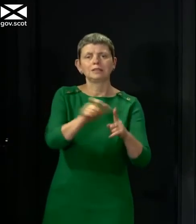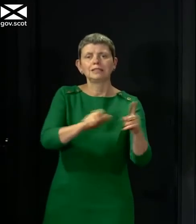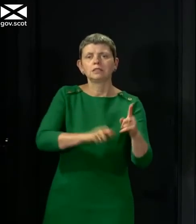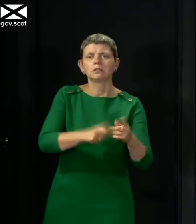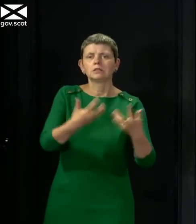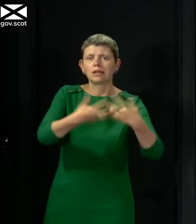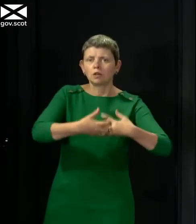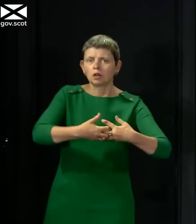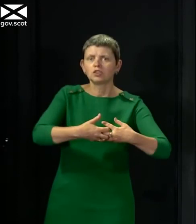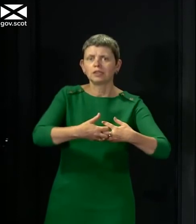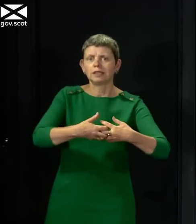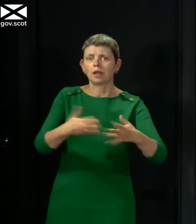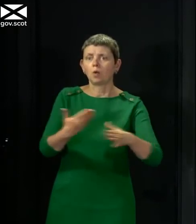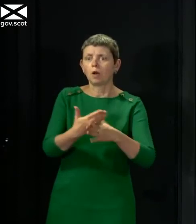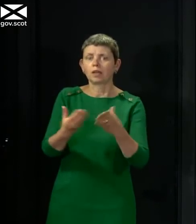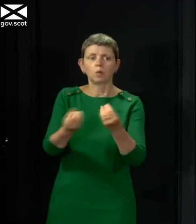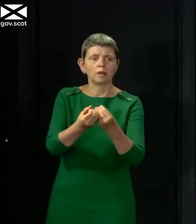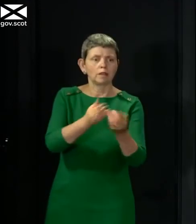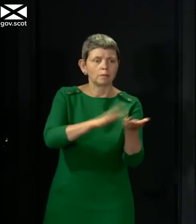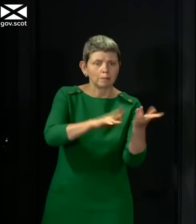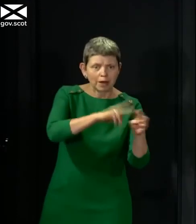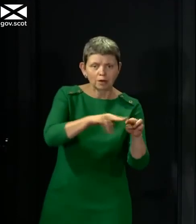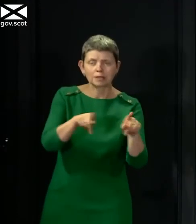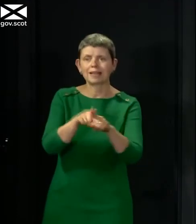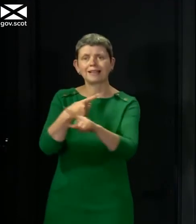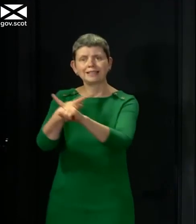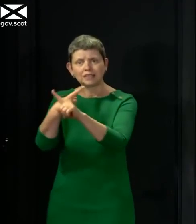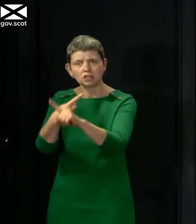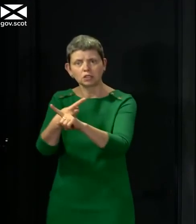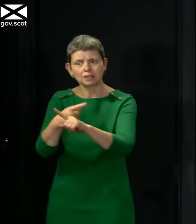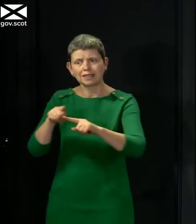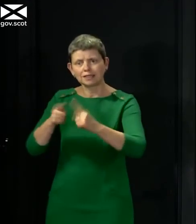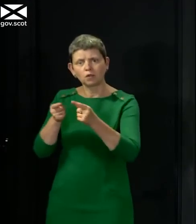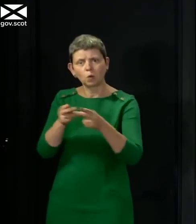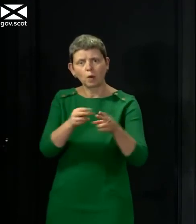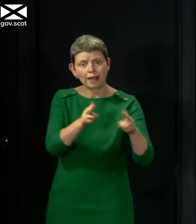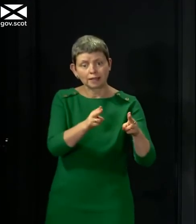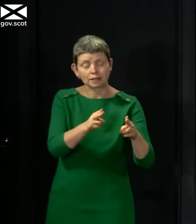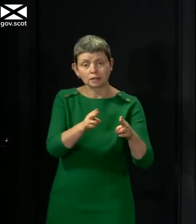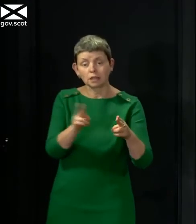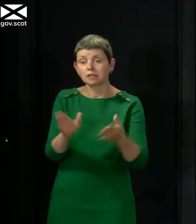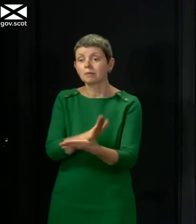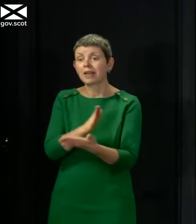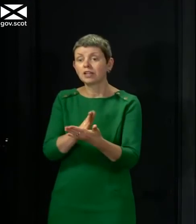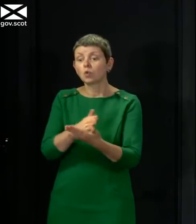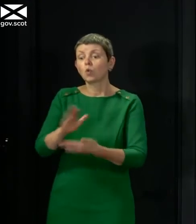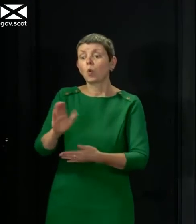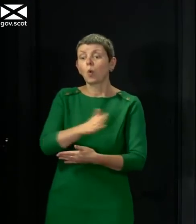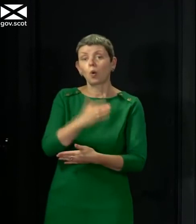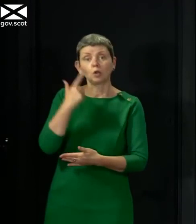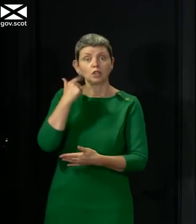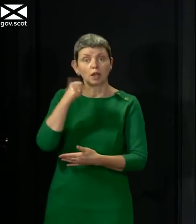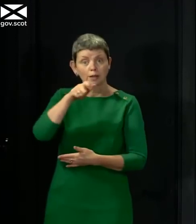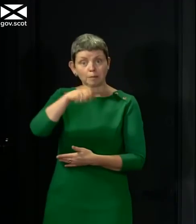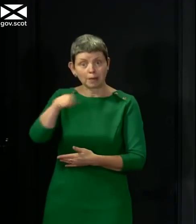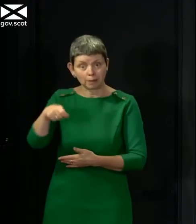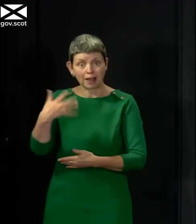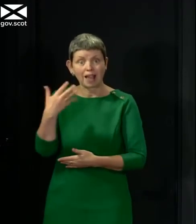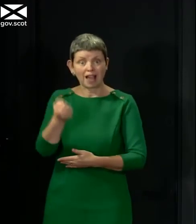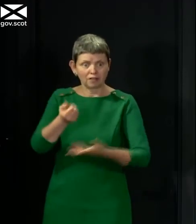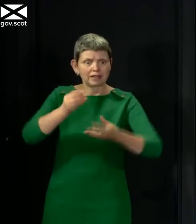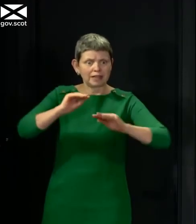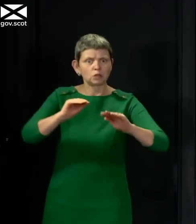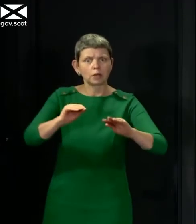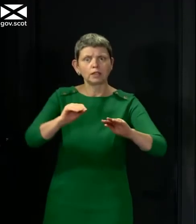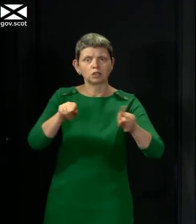and parents in other ways to make sure that even if they're not in school all of the time young people, all young people are getting the education that we